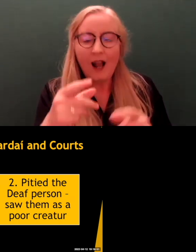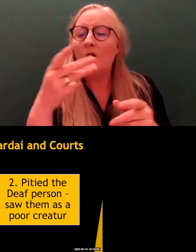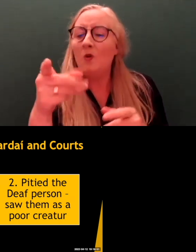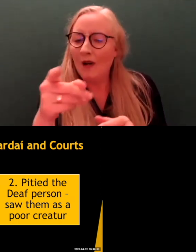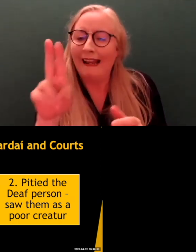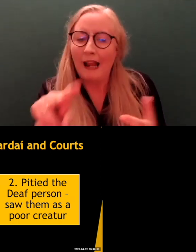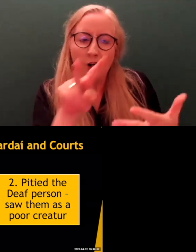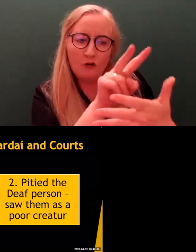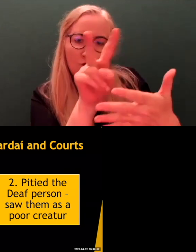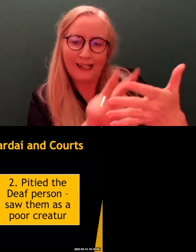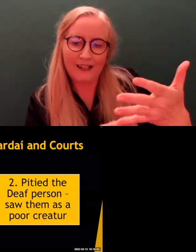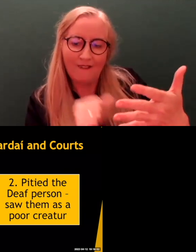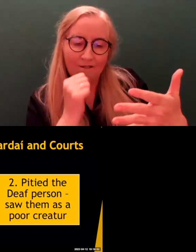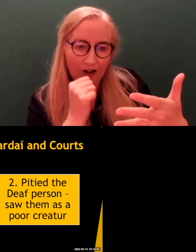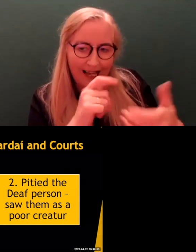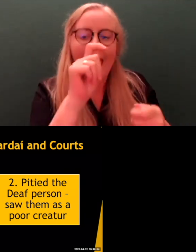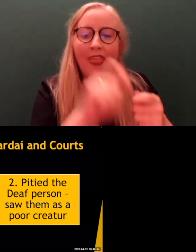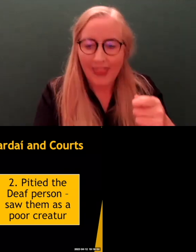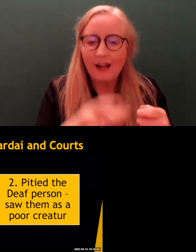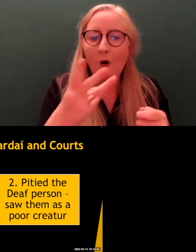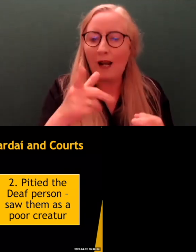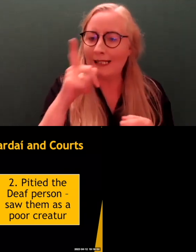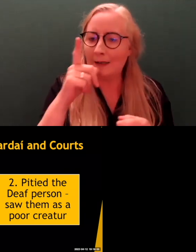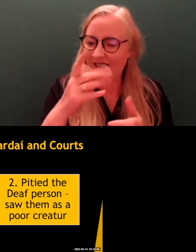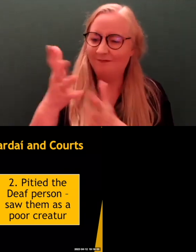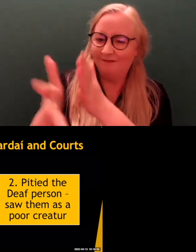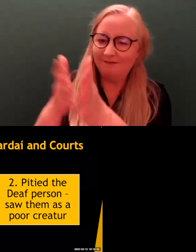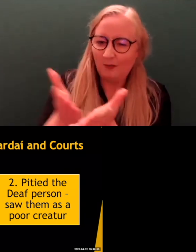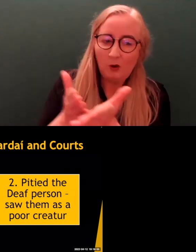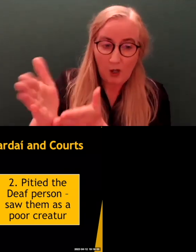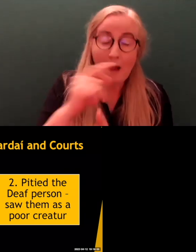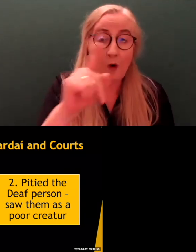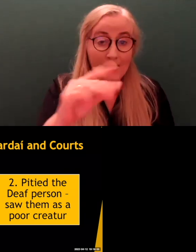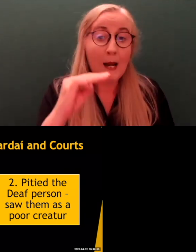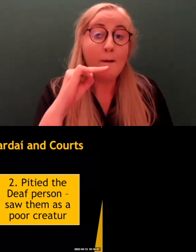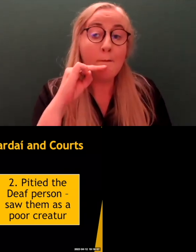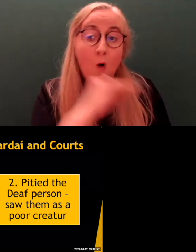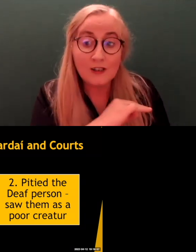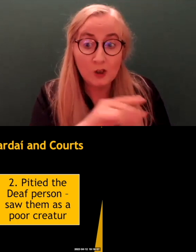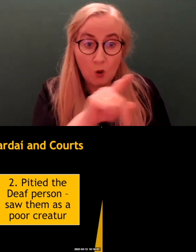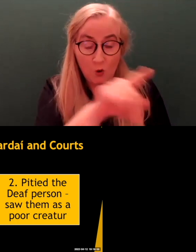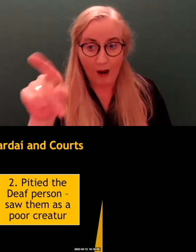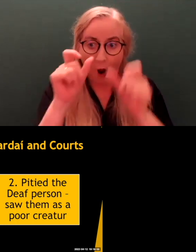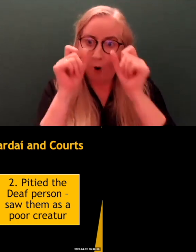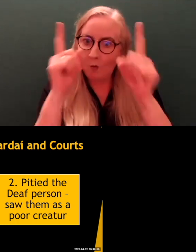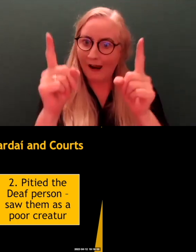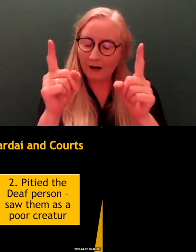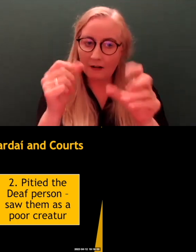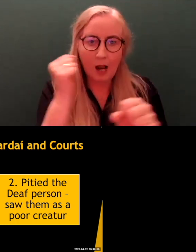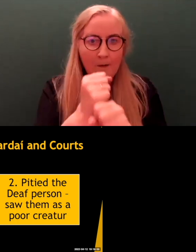Catherine can interpret. But I think it is important that you're aware of what people told me in their interviews,